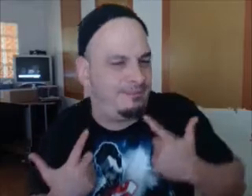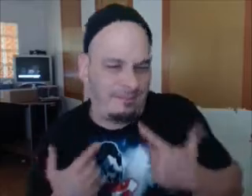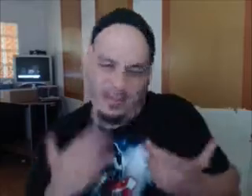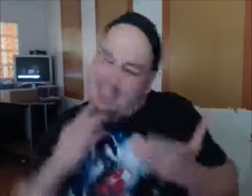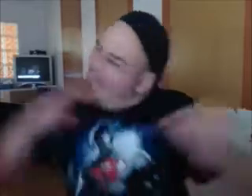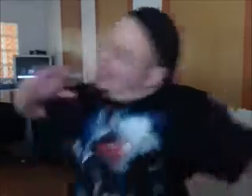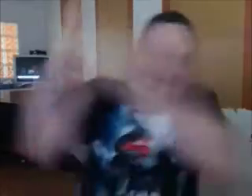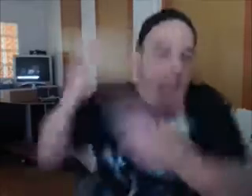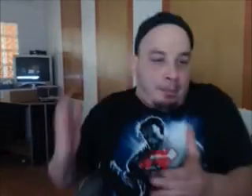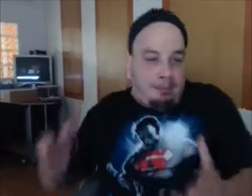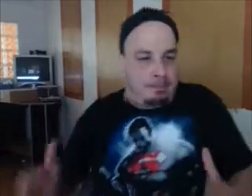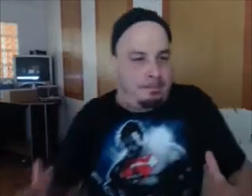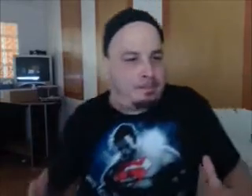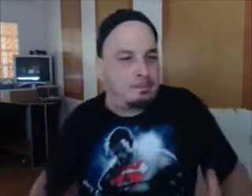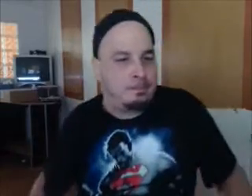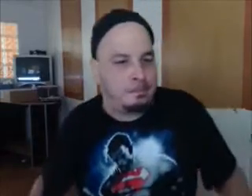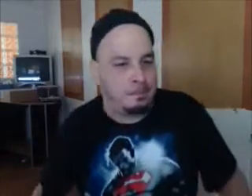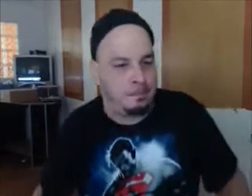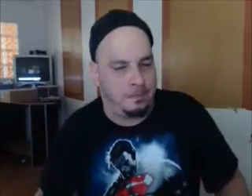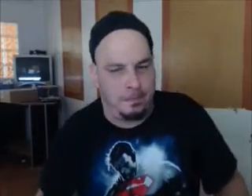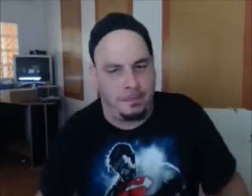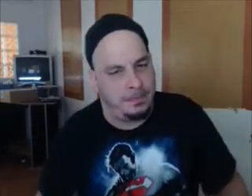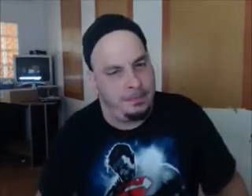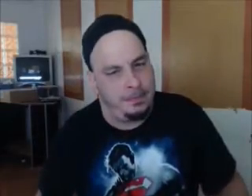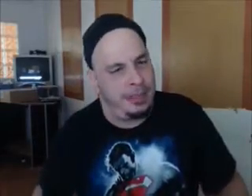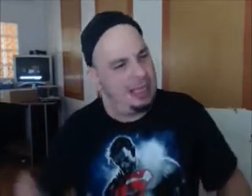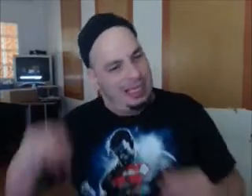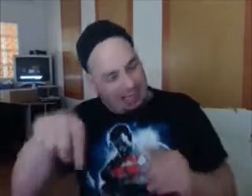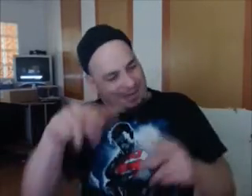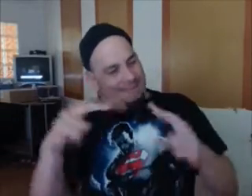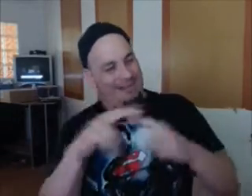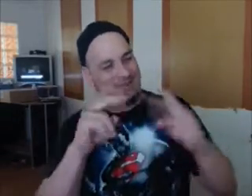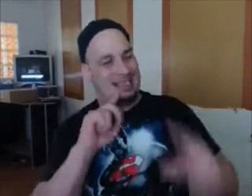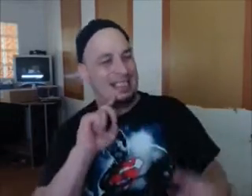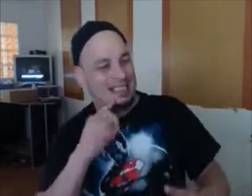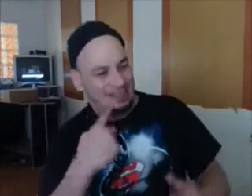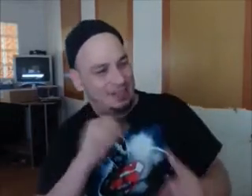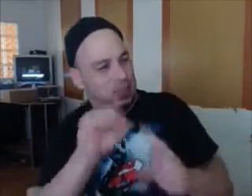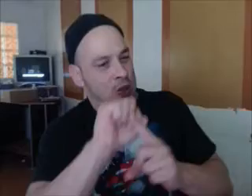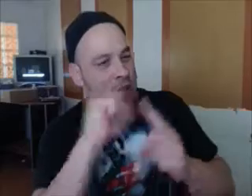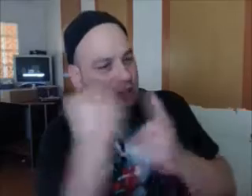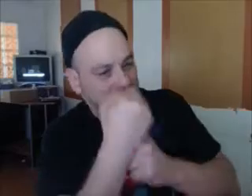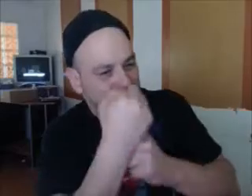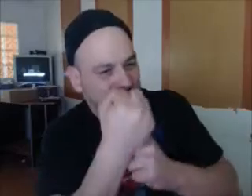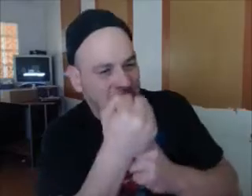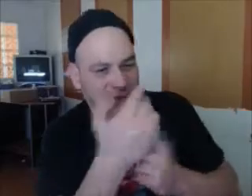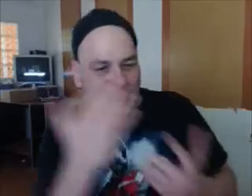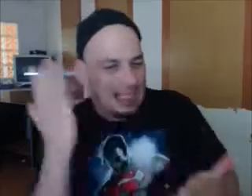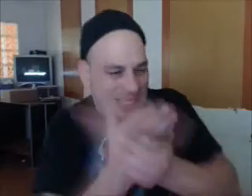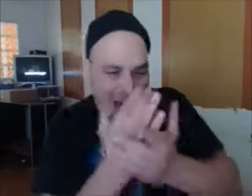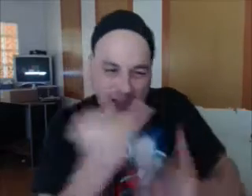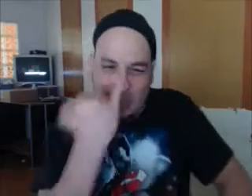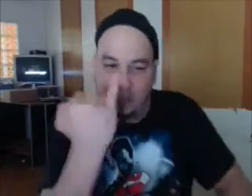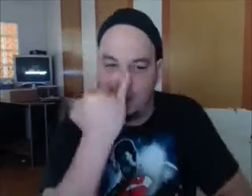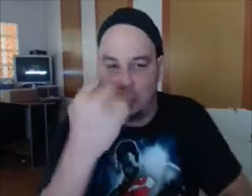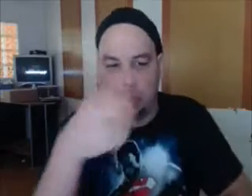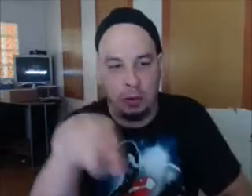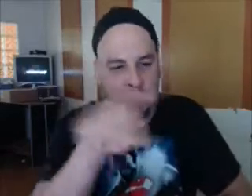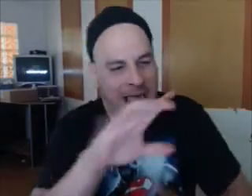a lot of the automakers are based outside of the city of Detroit. This has been a result of corrupt politics for many,